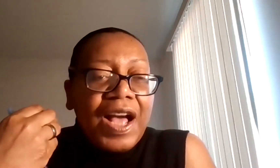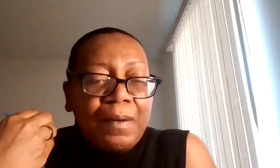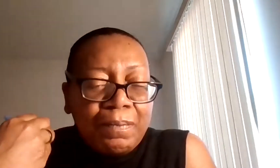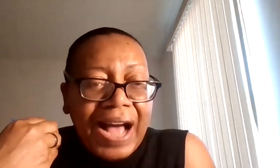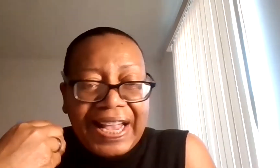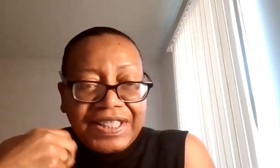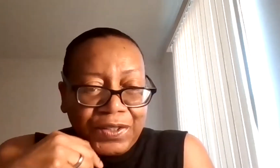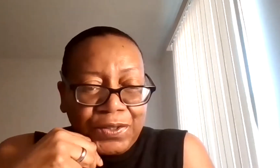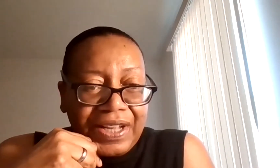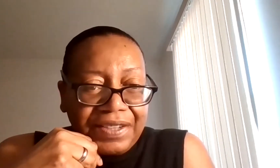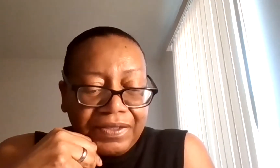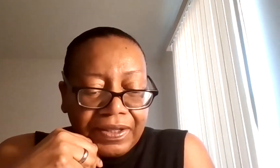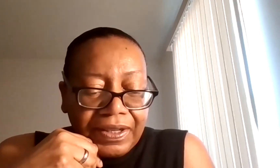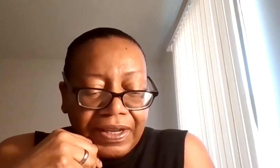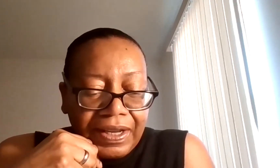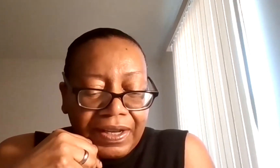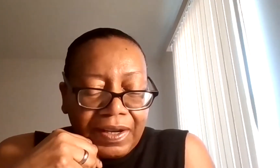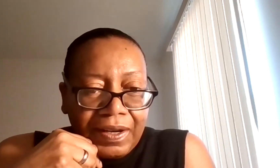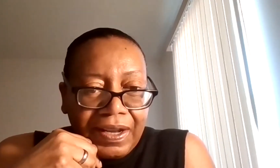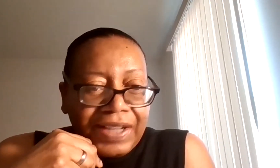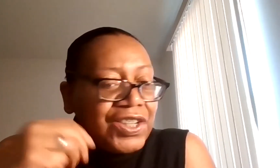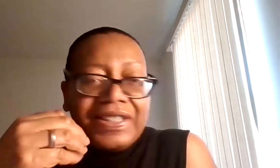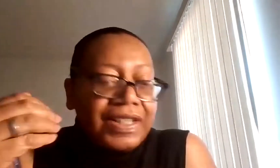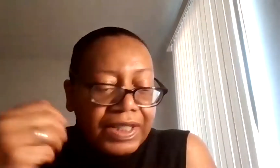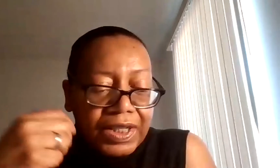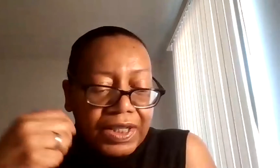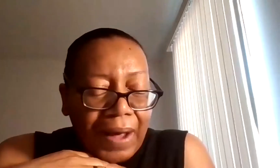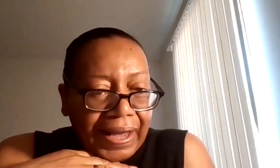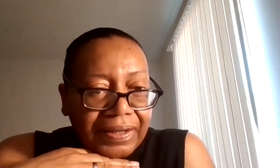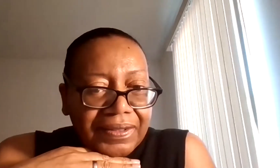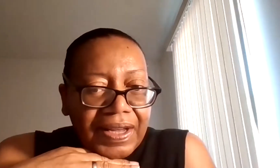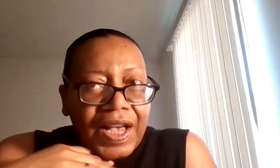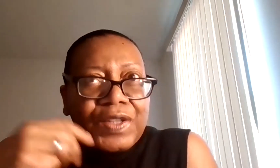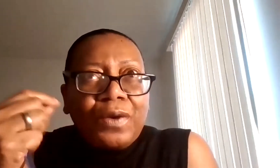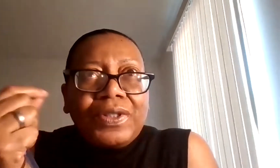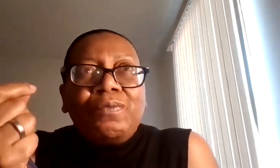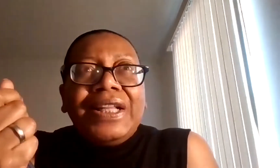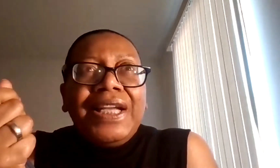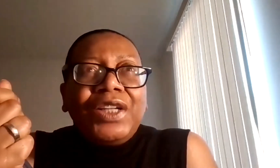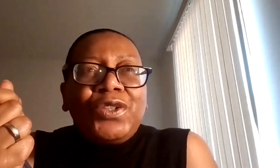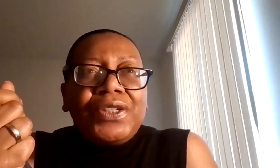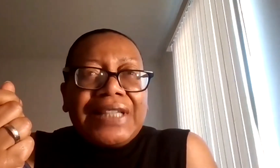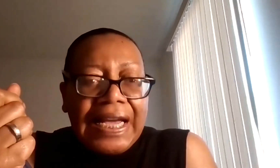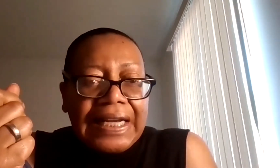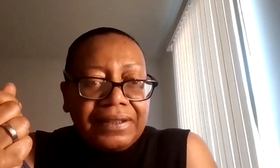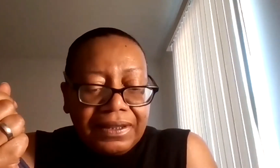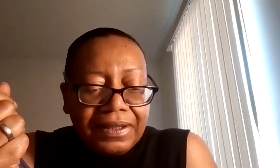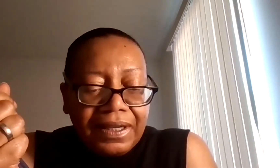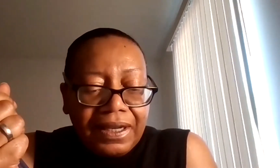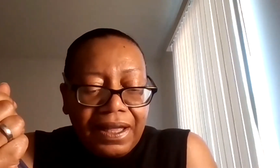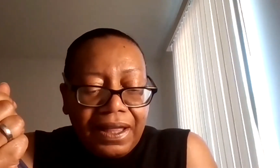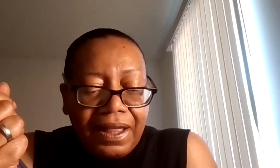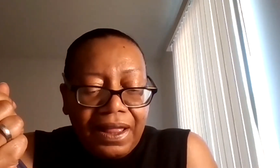life, my ancestors life. It just doesn't go away. So to really understand